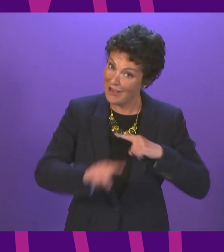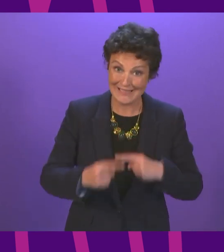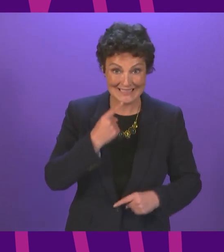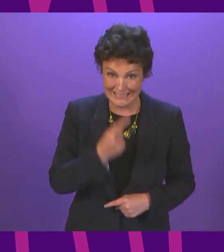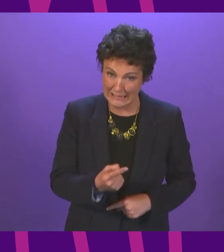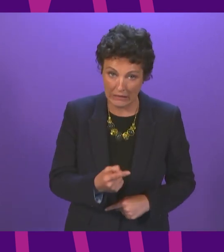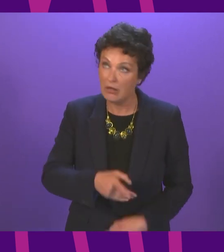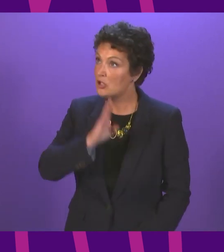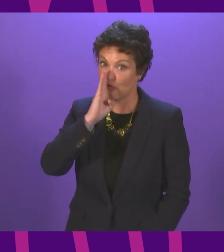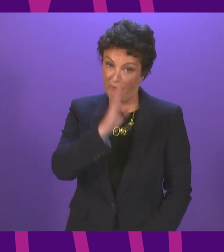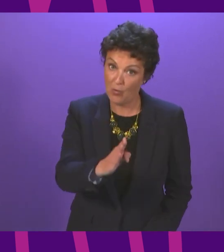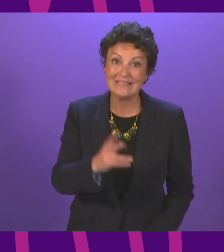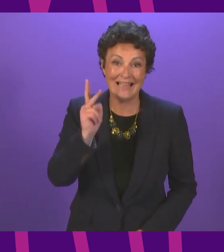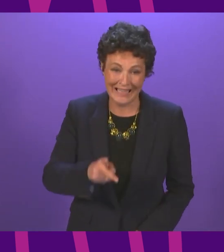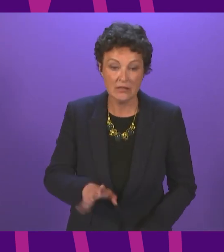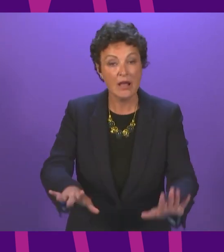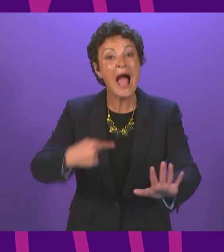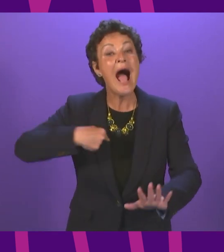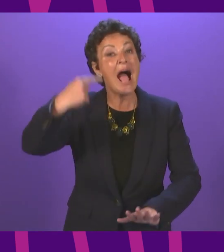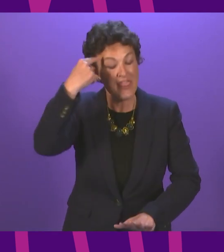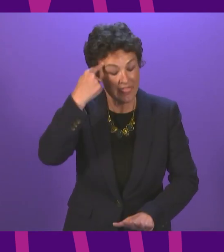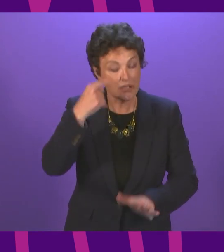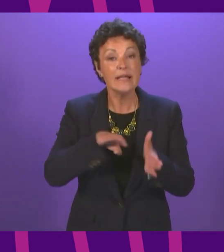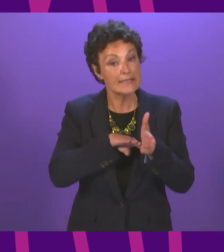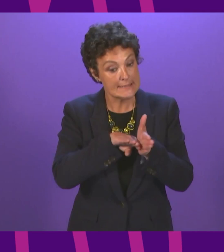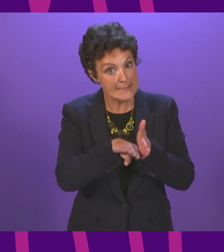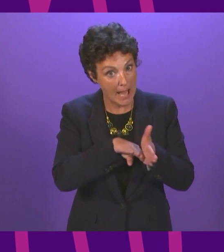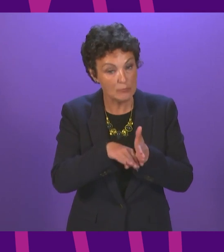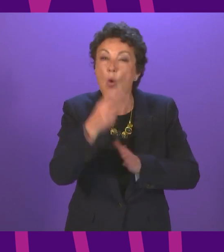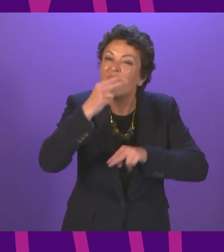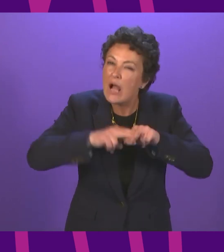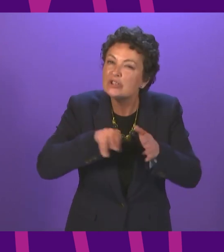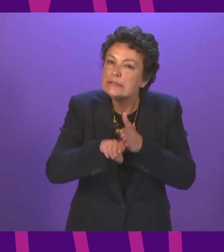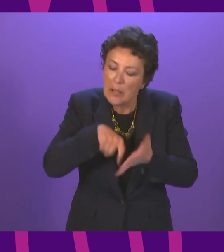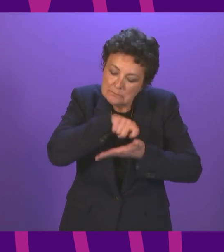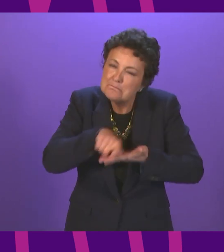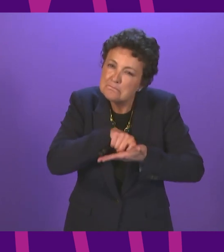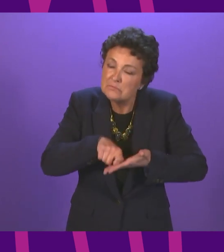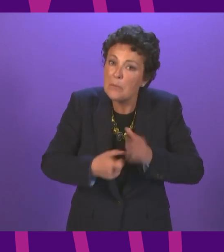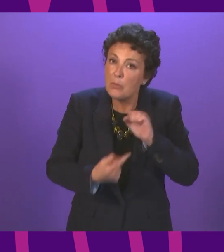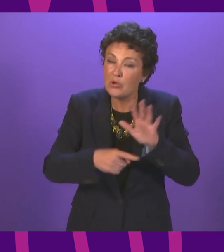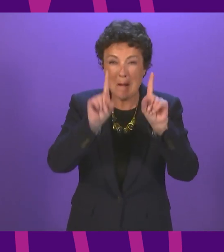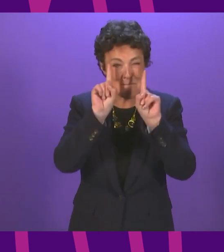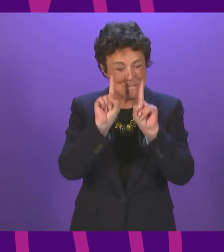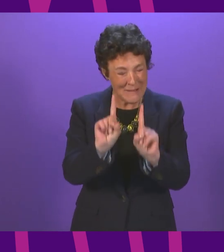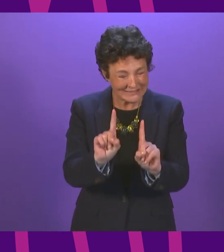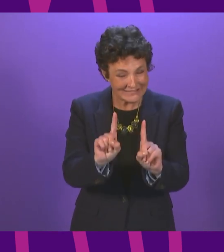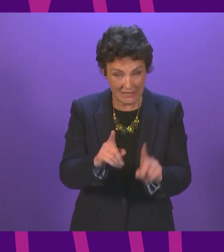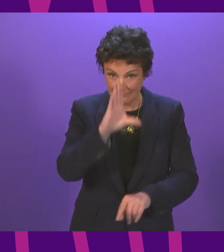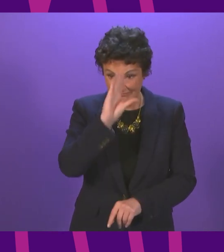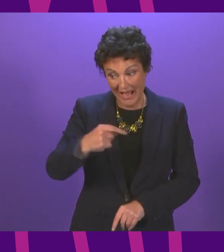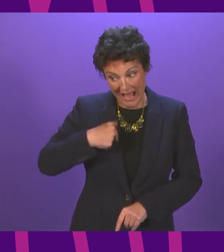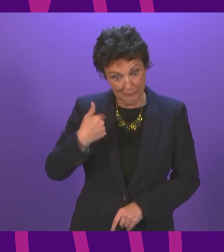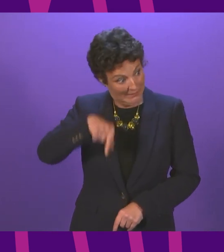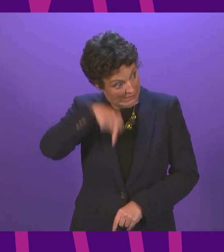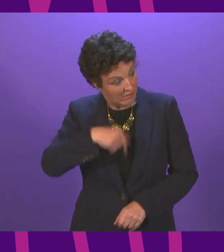more straightforwardly. I think exams are important. But firstly, I have been with my colleagues, been in government